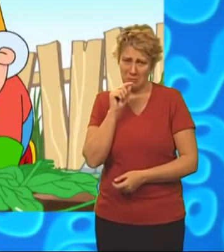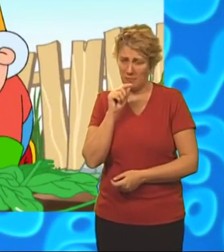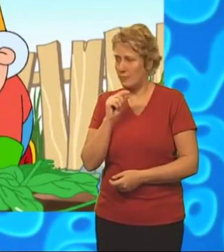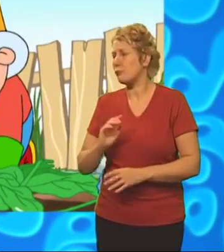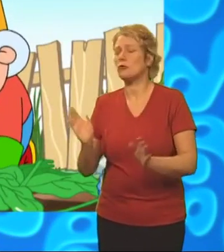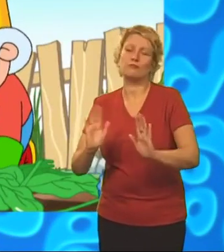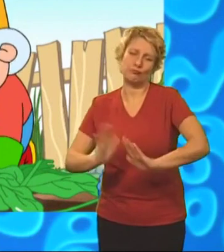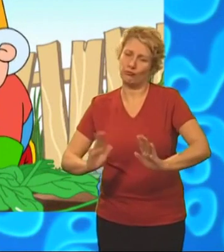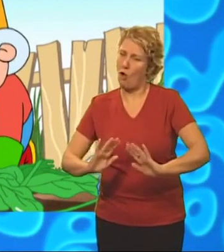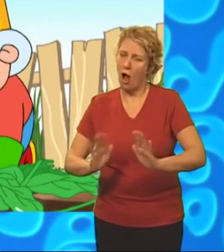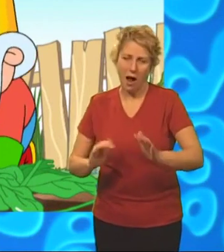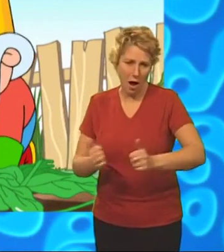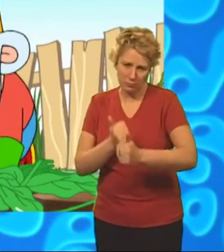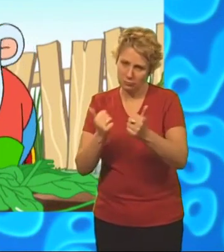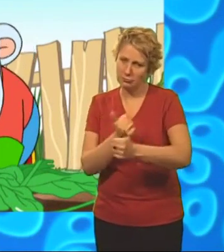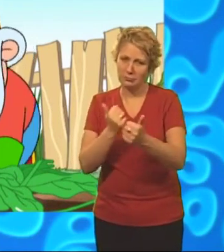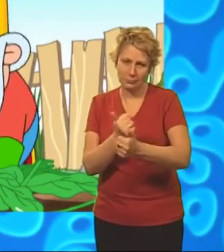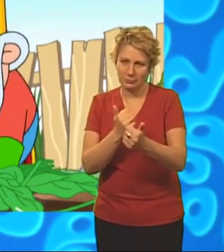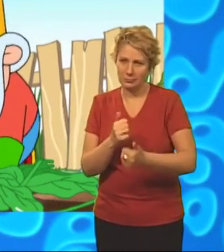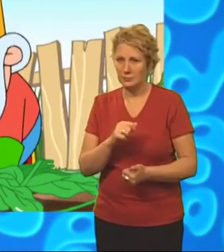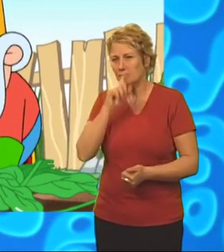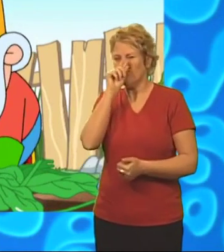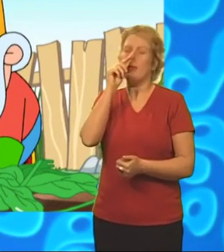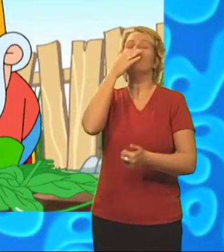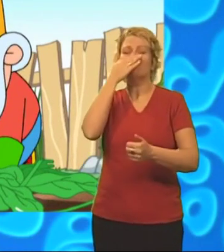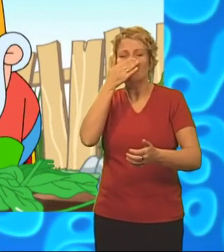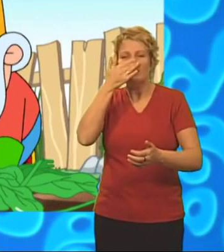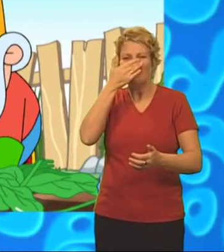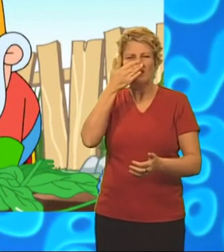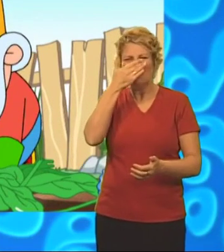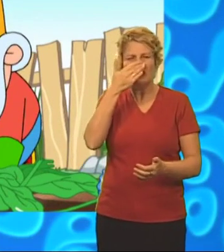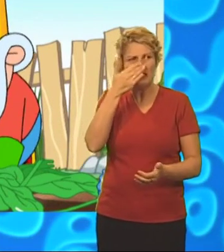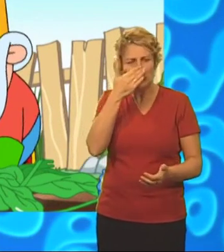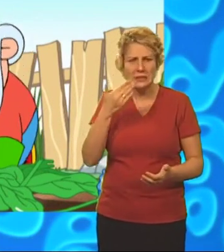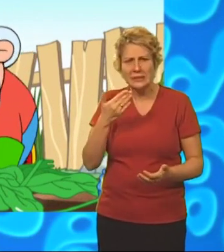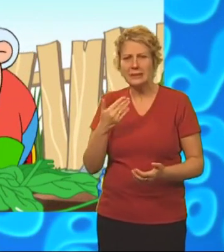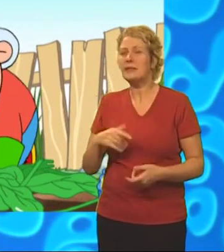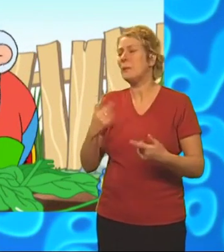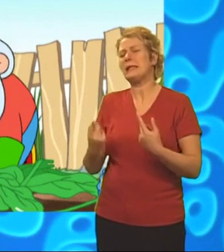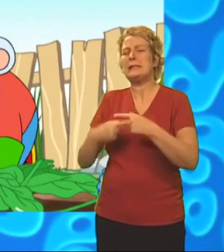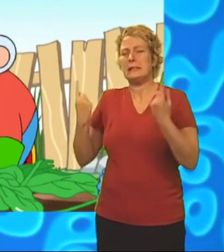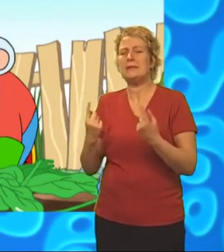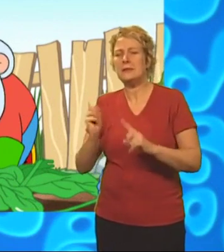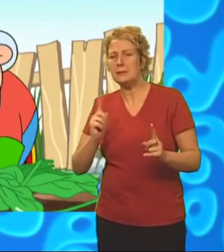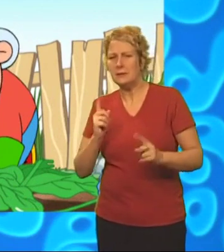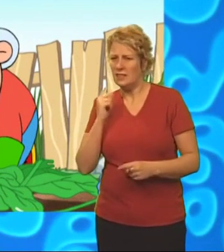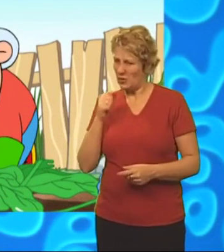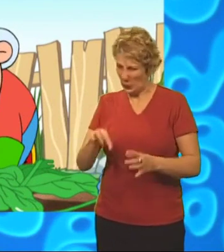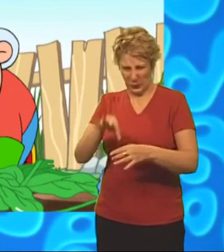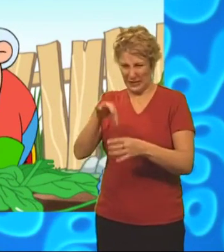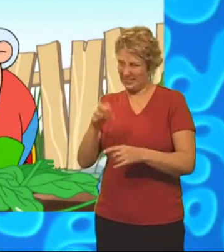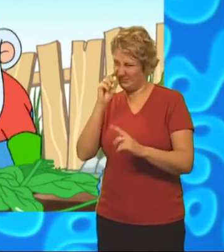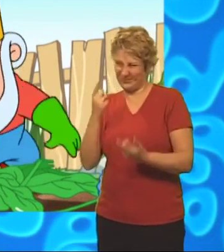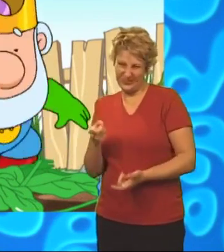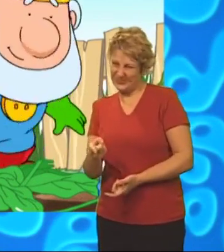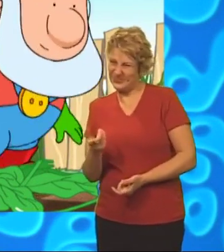Oh, never mind. Ow, perhaps we'd better find something else to do. You're not really cut out for weeding,